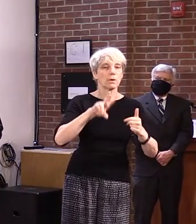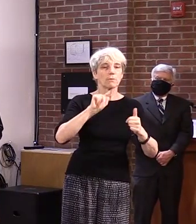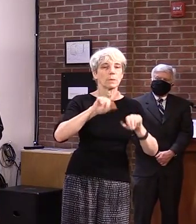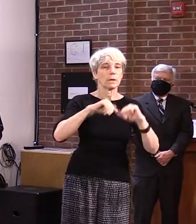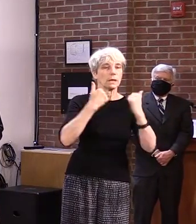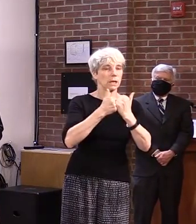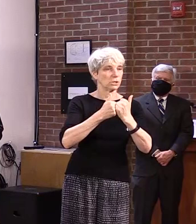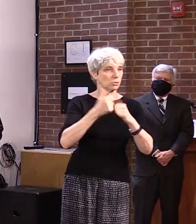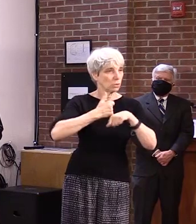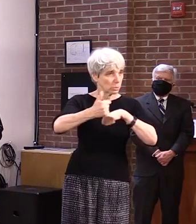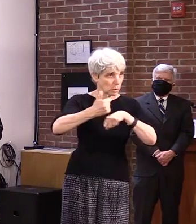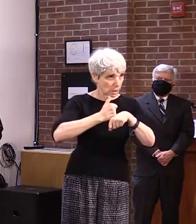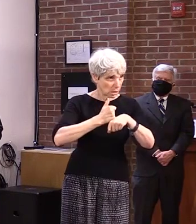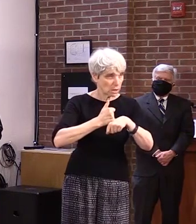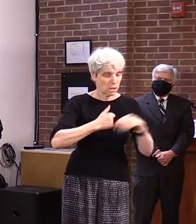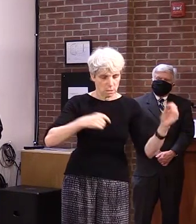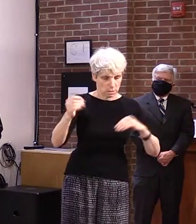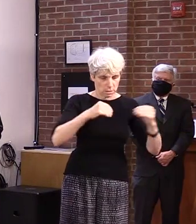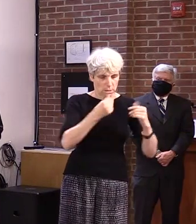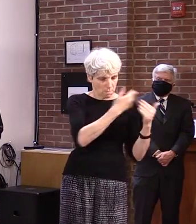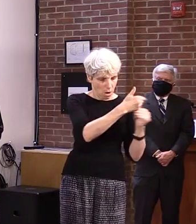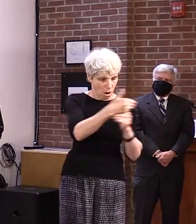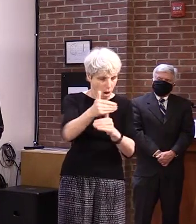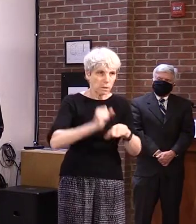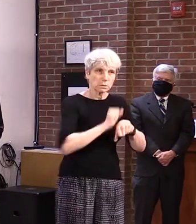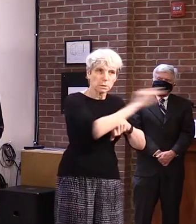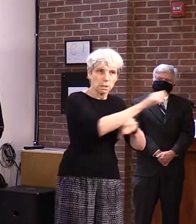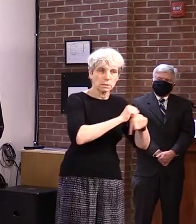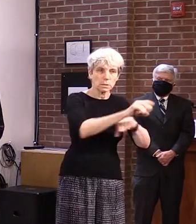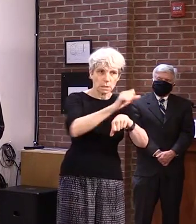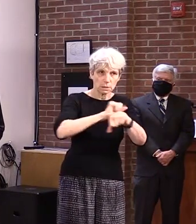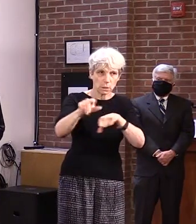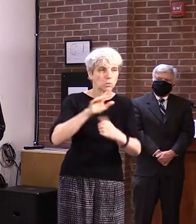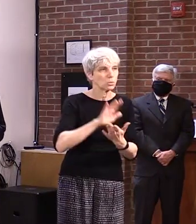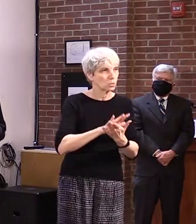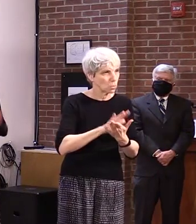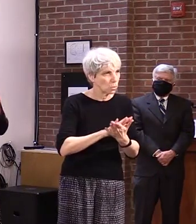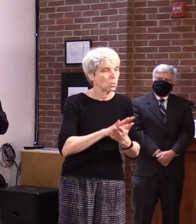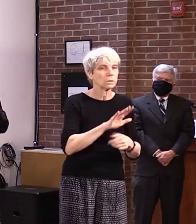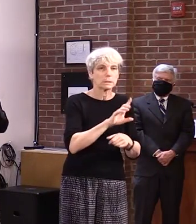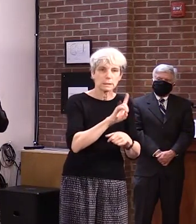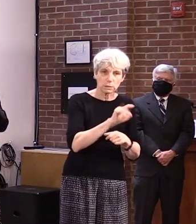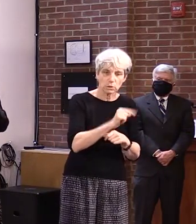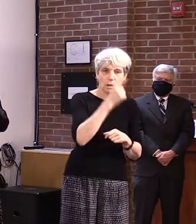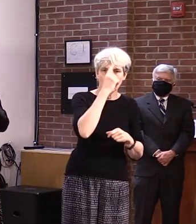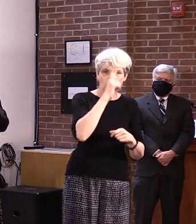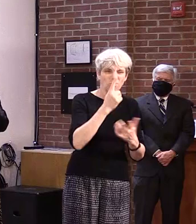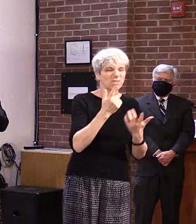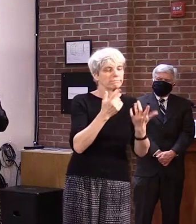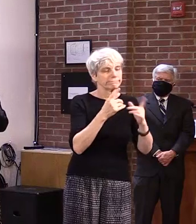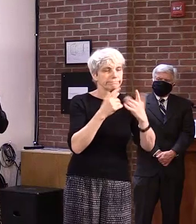Transportation. On behalf of our schools, I would like to thank these entities for their dedicated service and support.